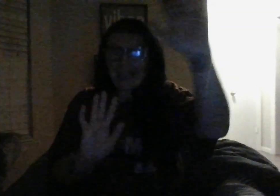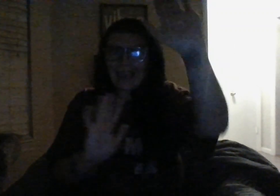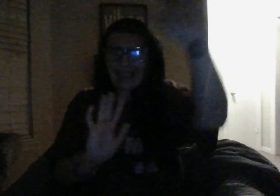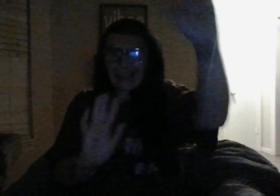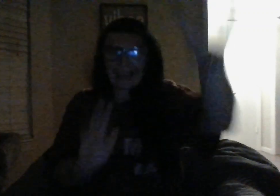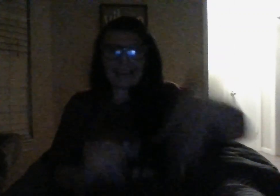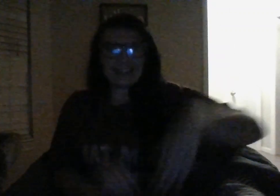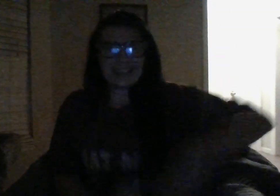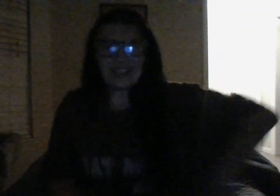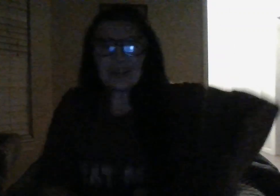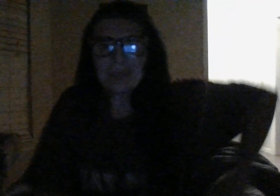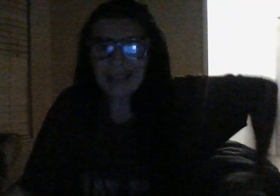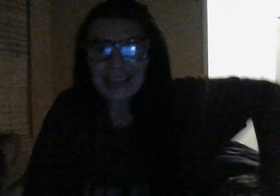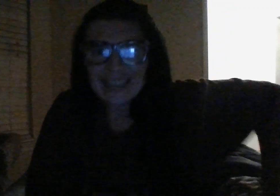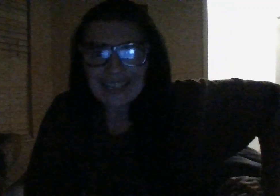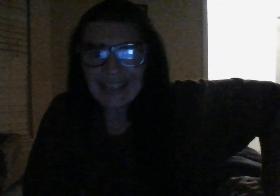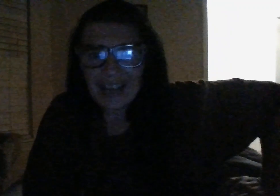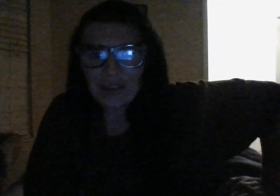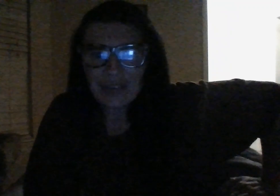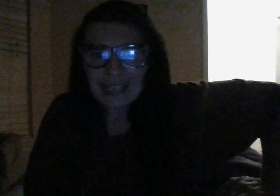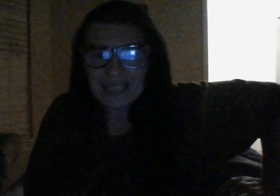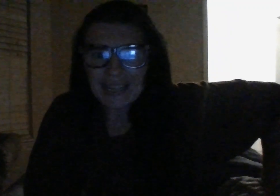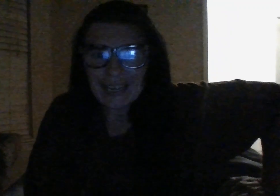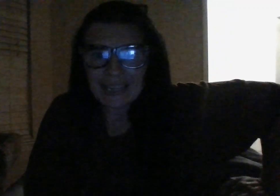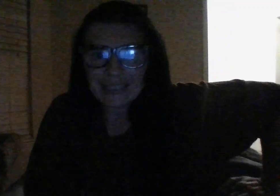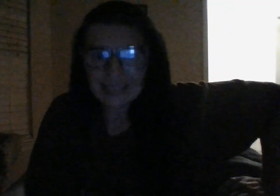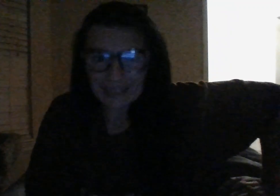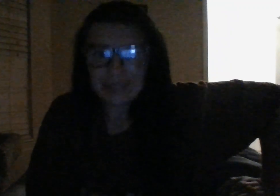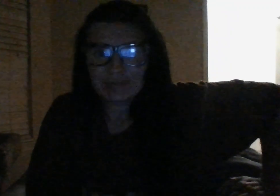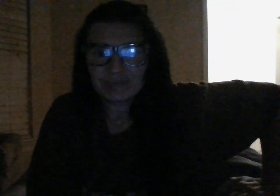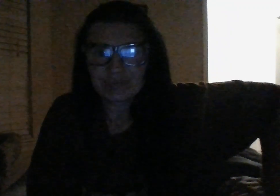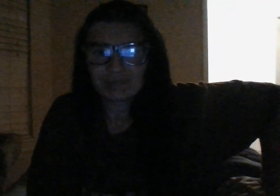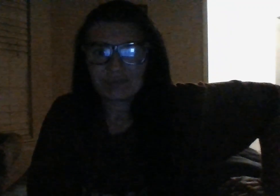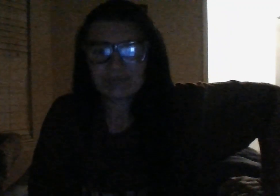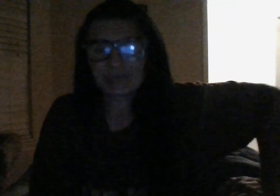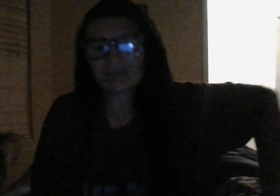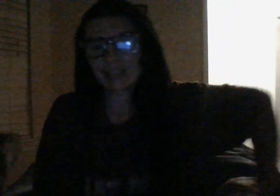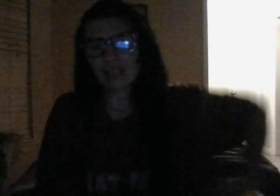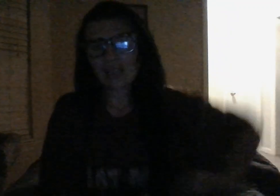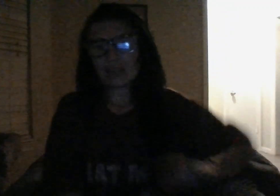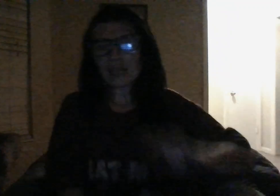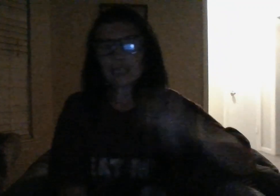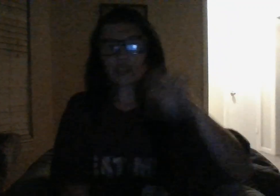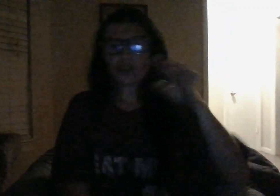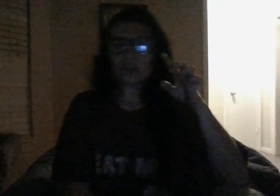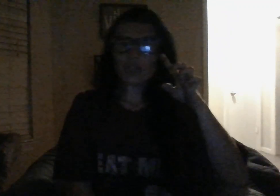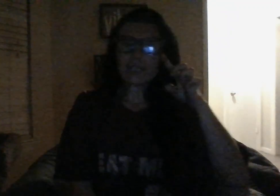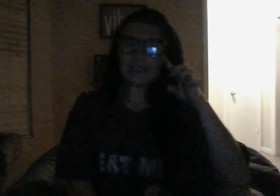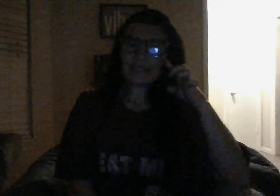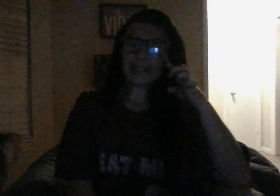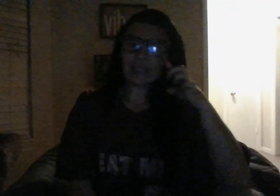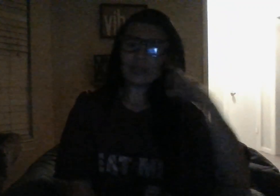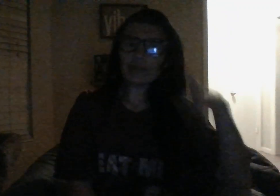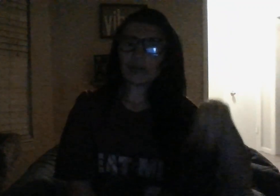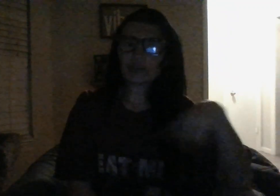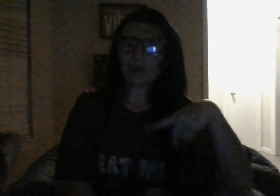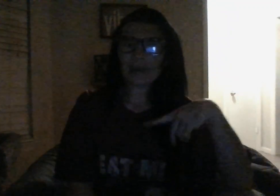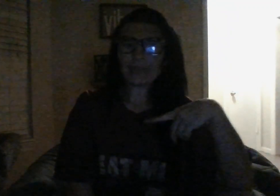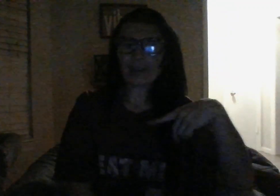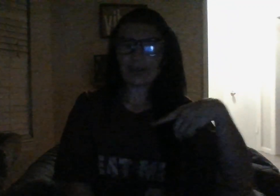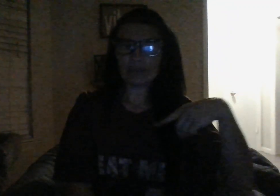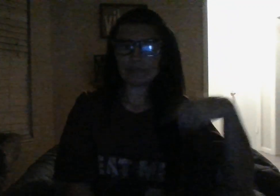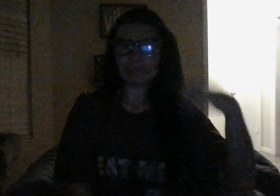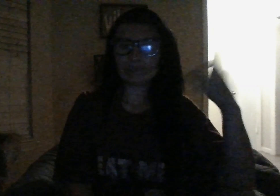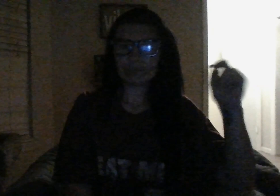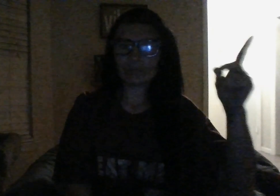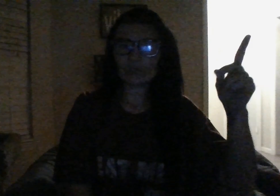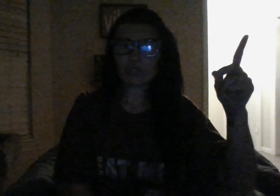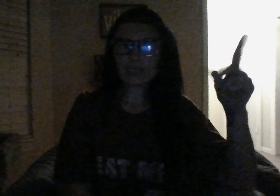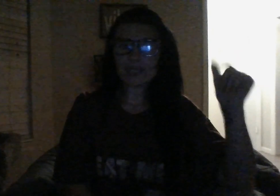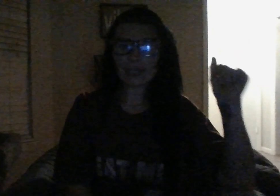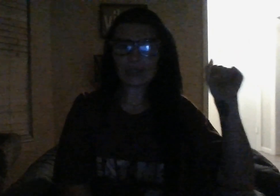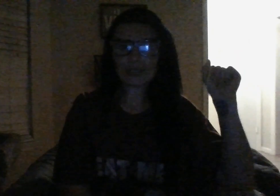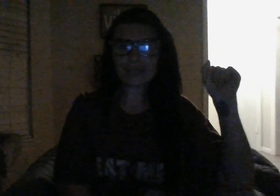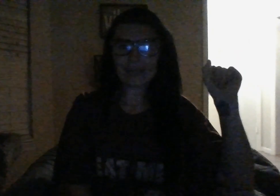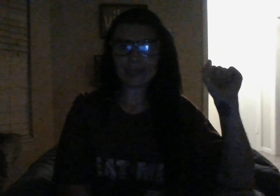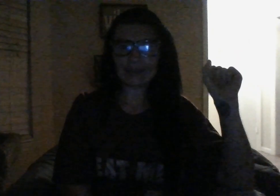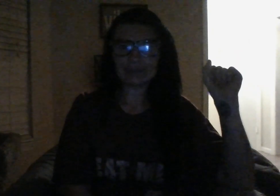yeah you plug it in how it resonates that's true justice in the universe right there just saying just saying